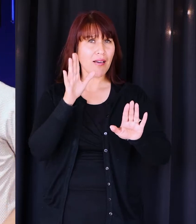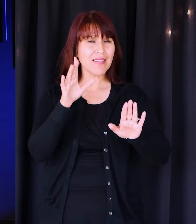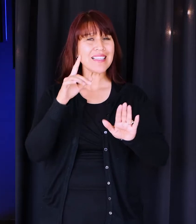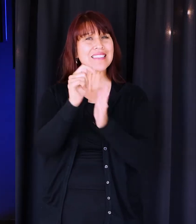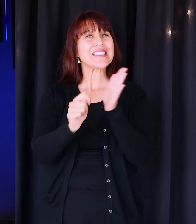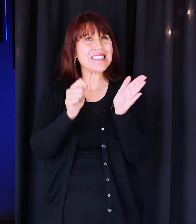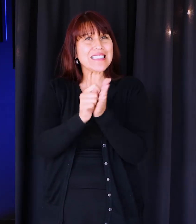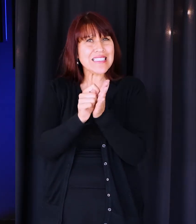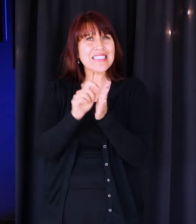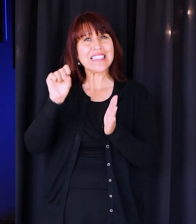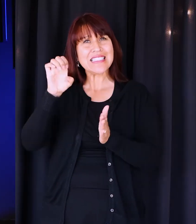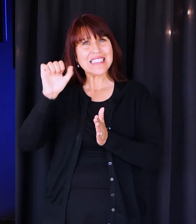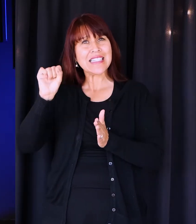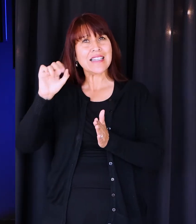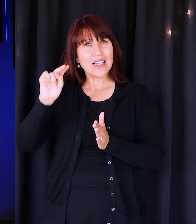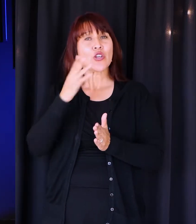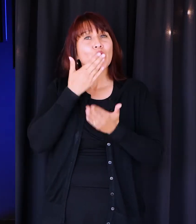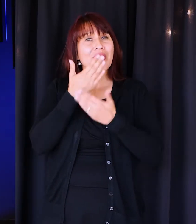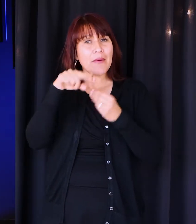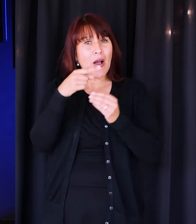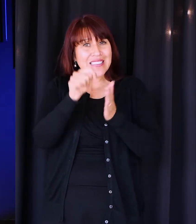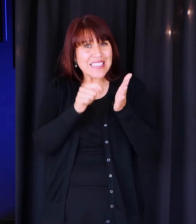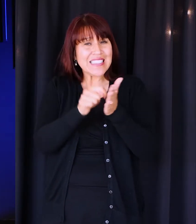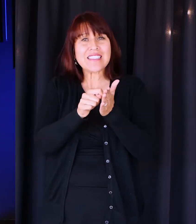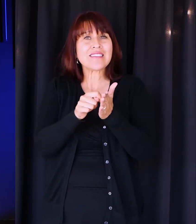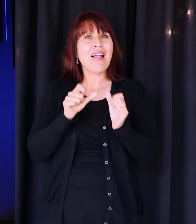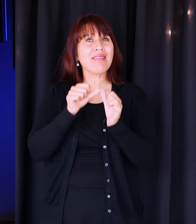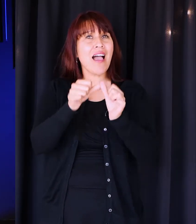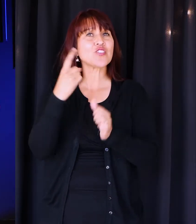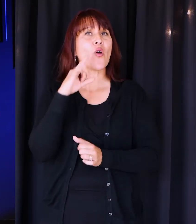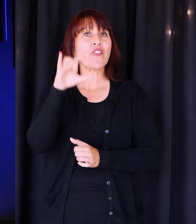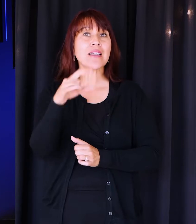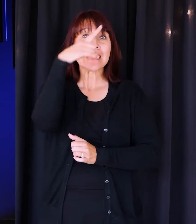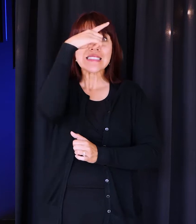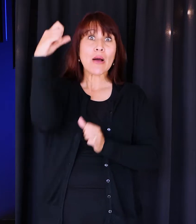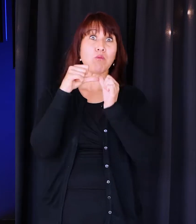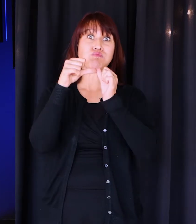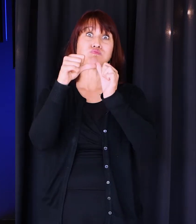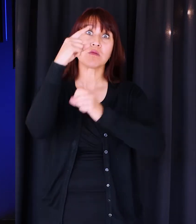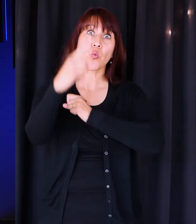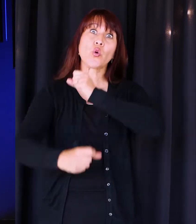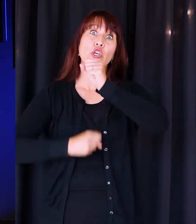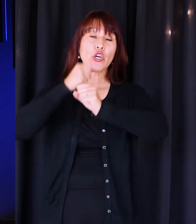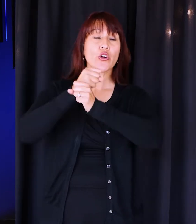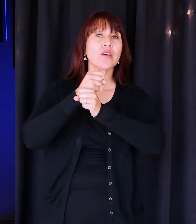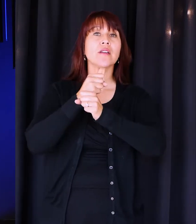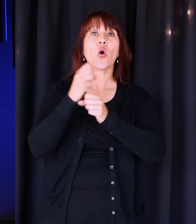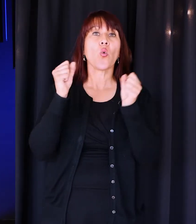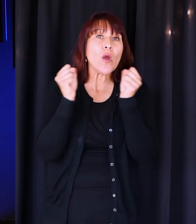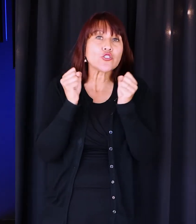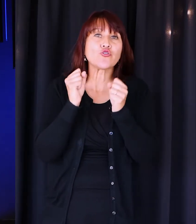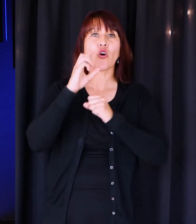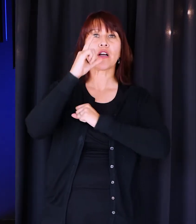a season. And the good news about seasons is seasons don't last forever. It's not summer all year long. It's not winter all year